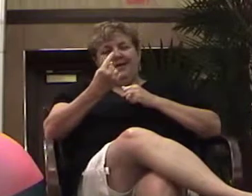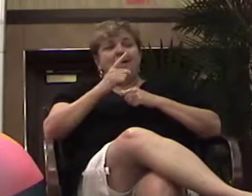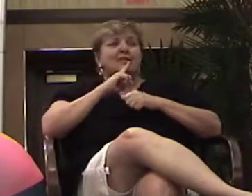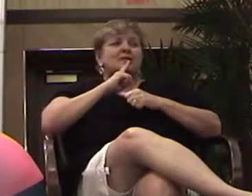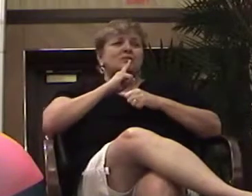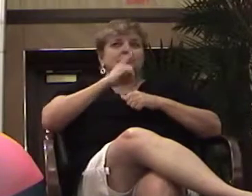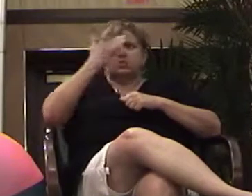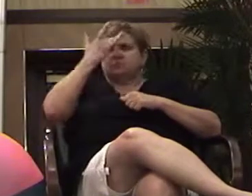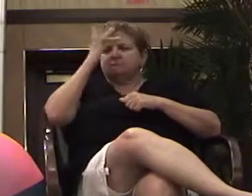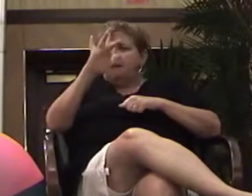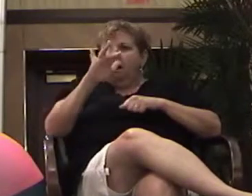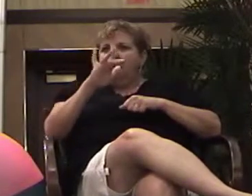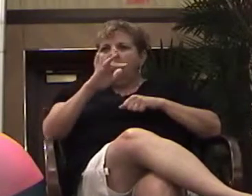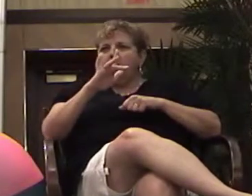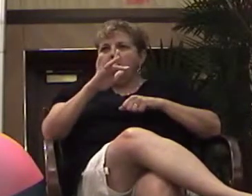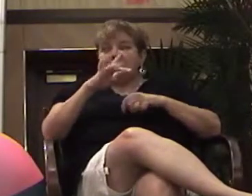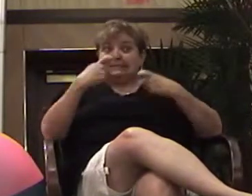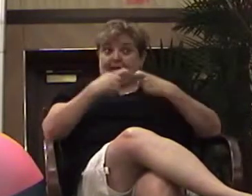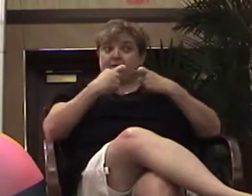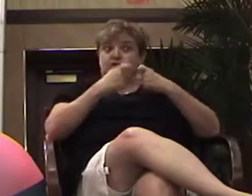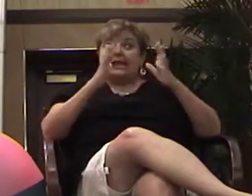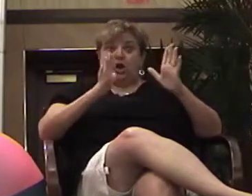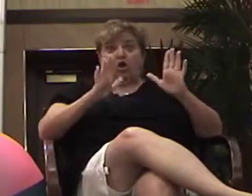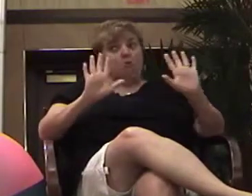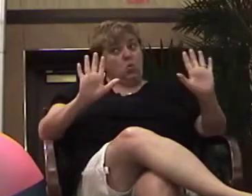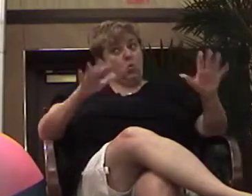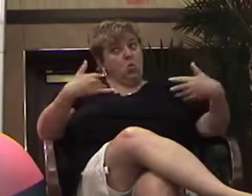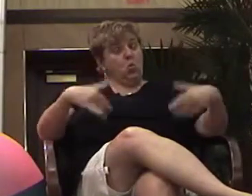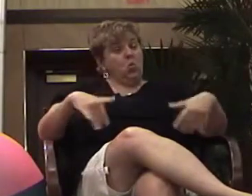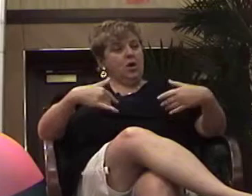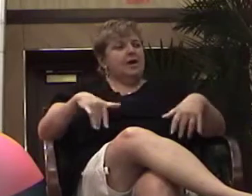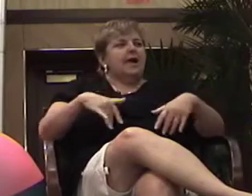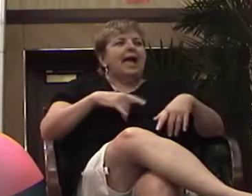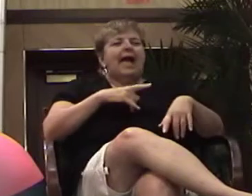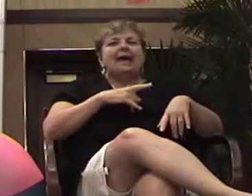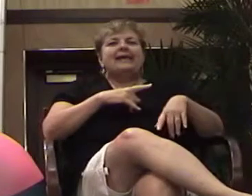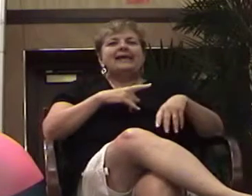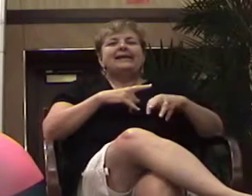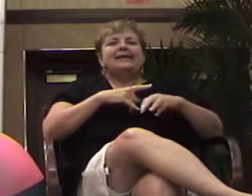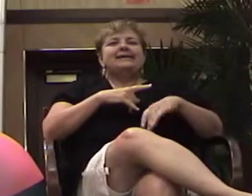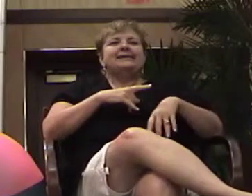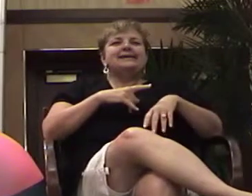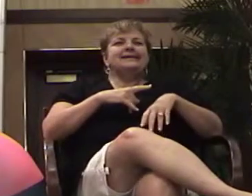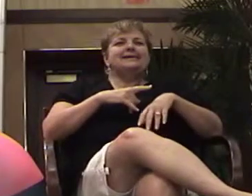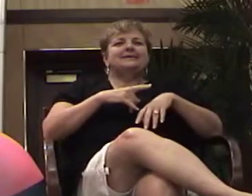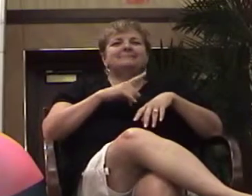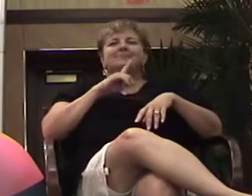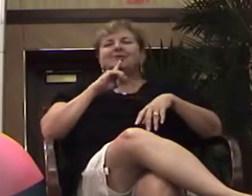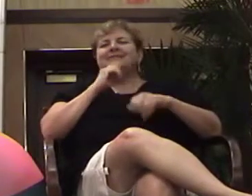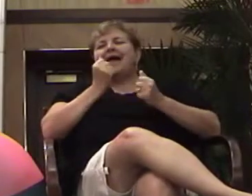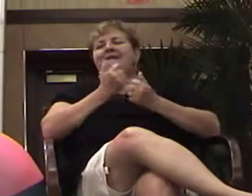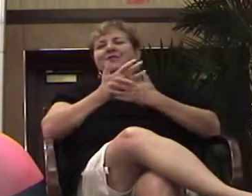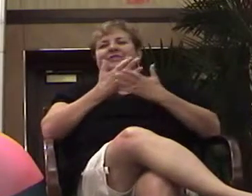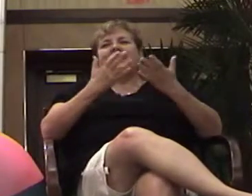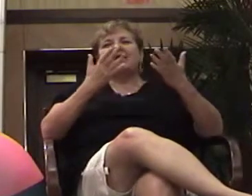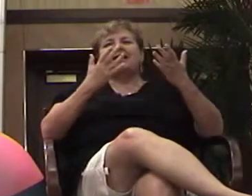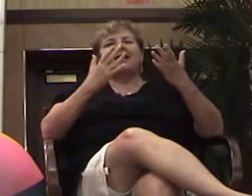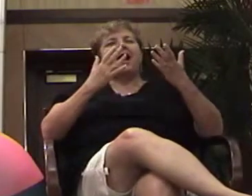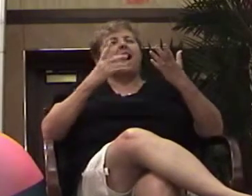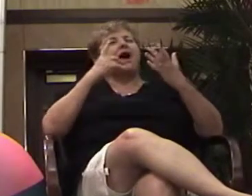smart. was an engineer. And he was just everything I ever dreamed of having.